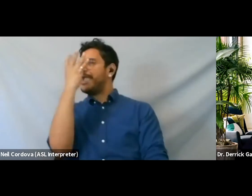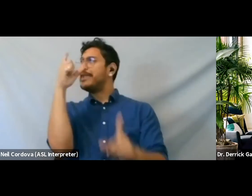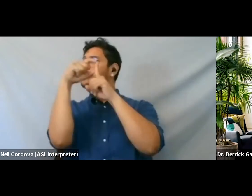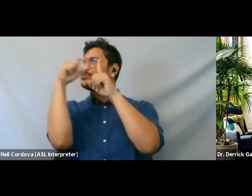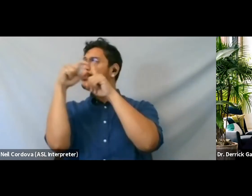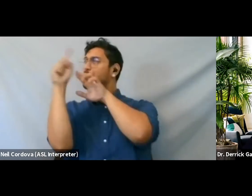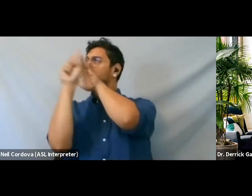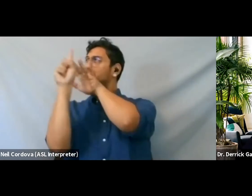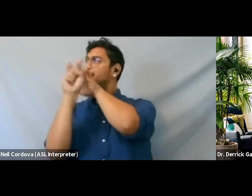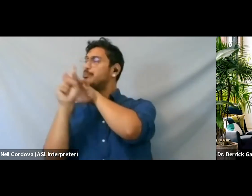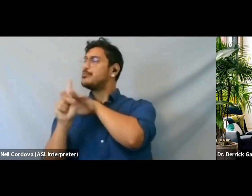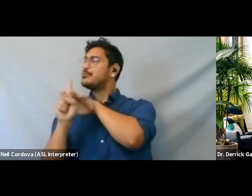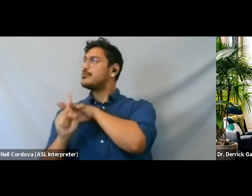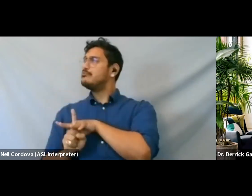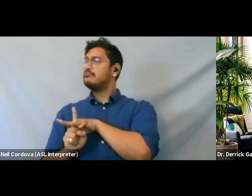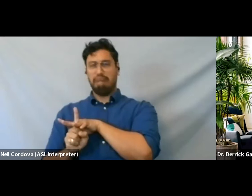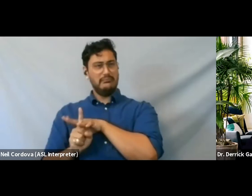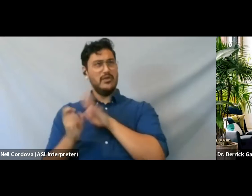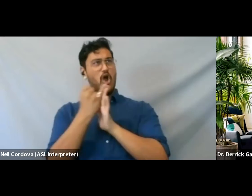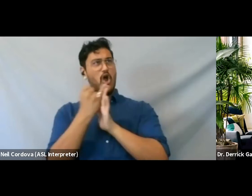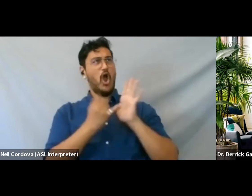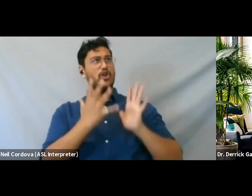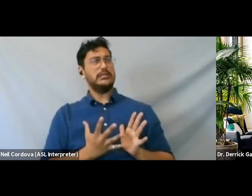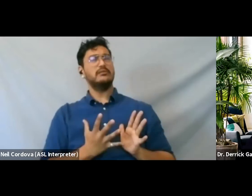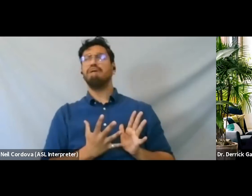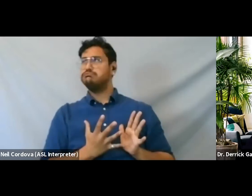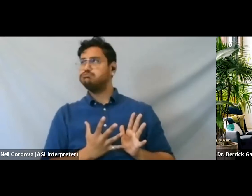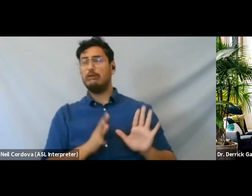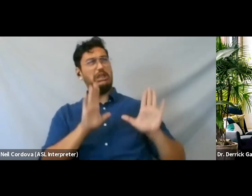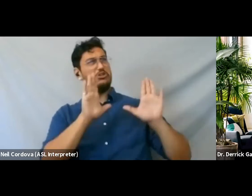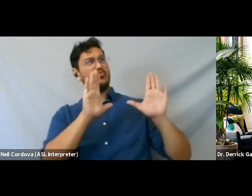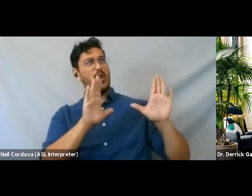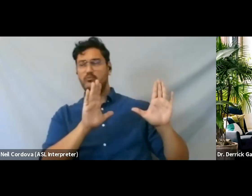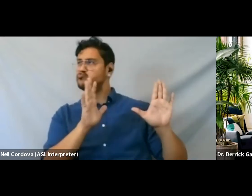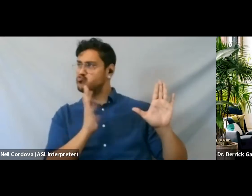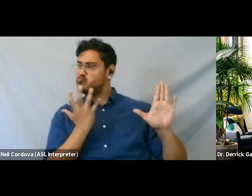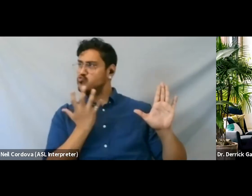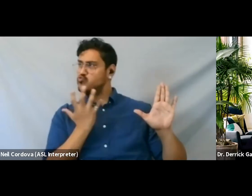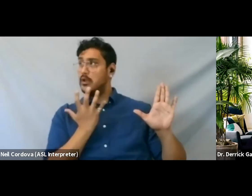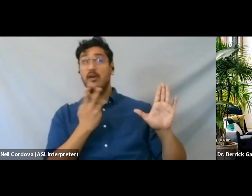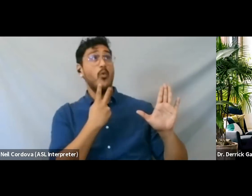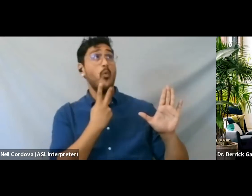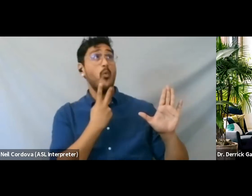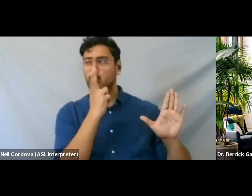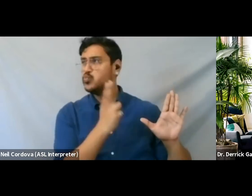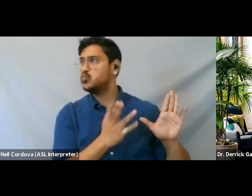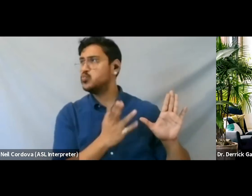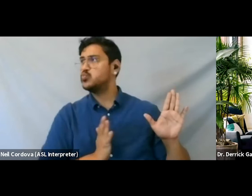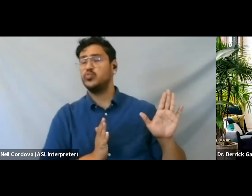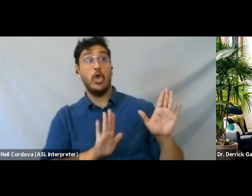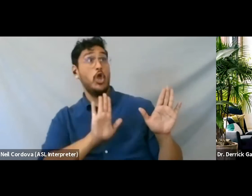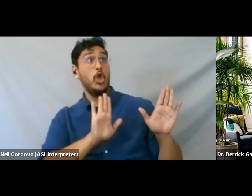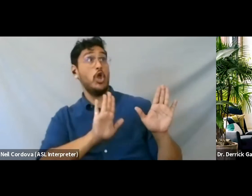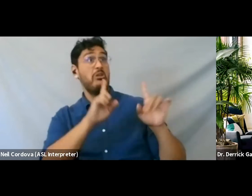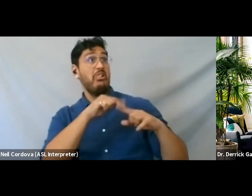I also appreciate her velvet voice, and irrespective of the genre, she has that beautiful voice.